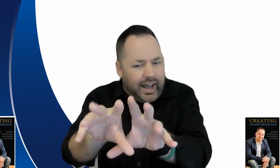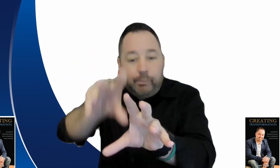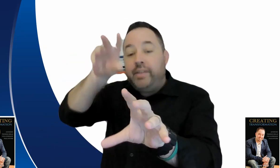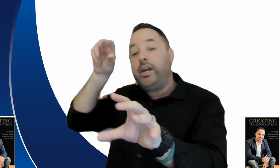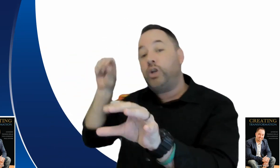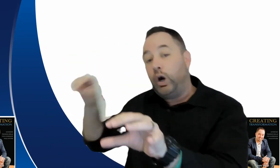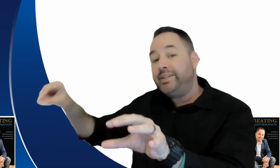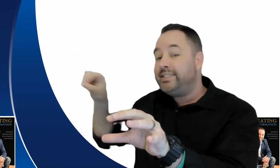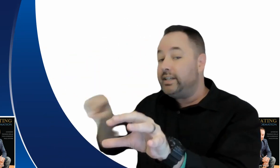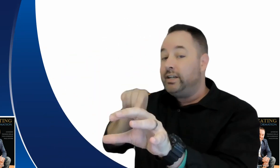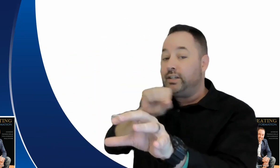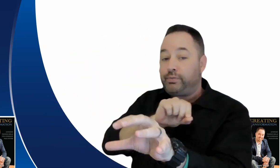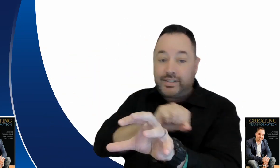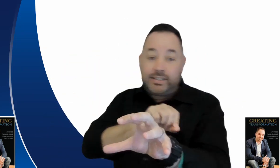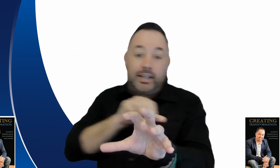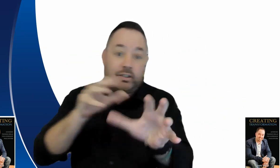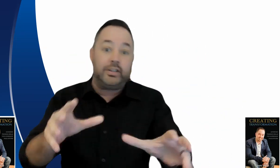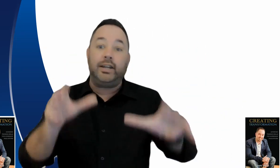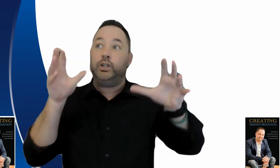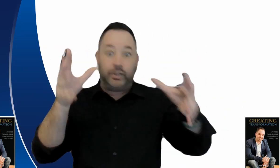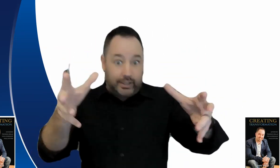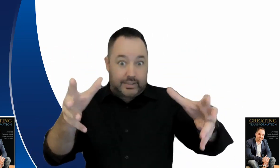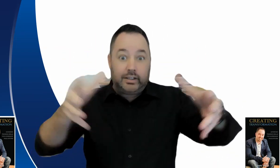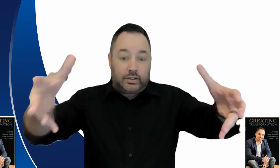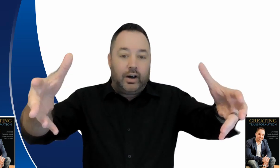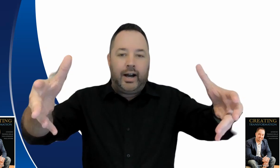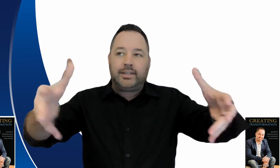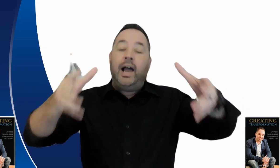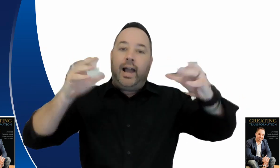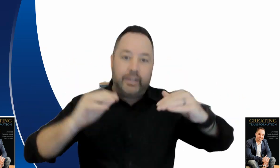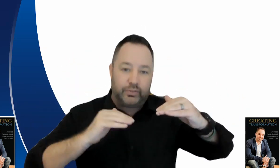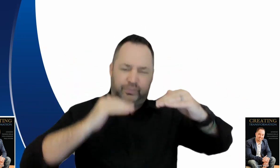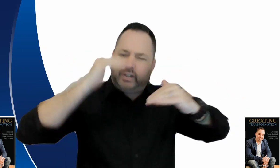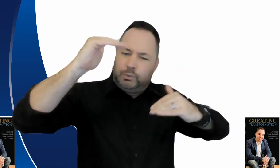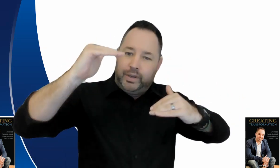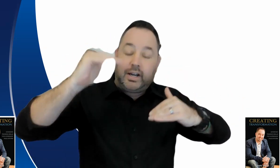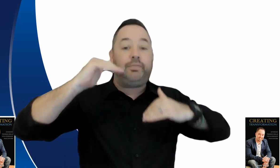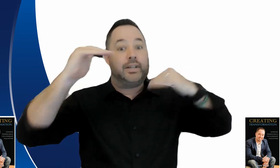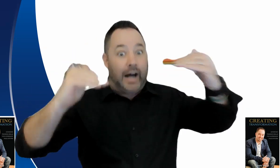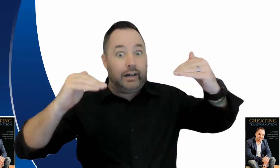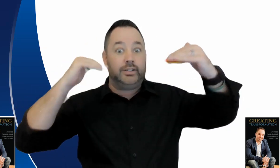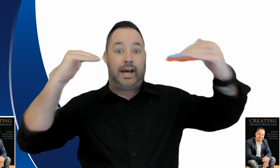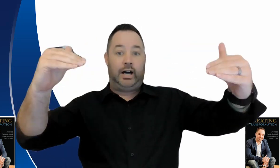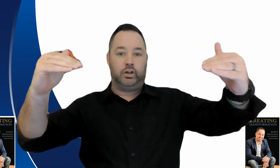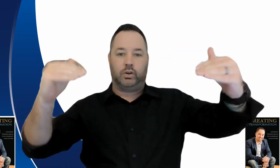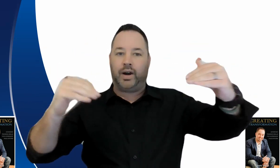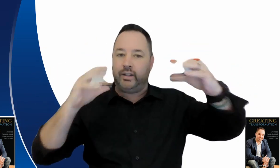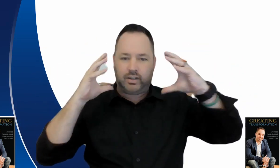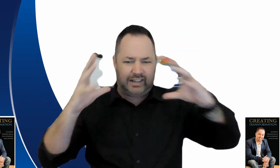it up and then go and sit in different seats so that you can see the slides and the font is big enough the colors are good right and the